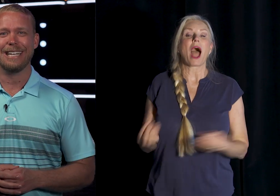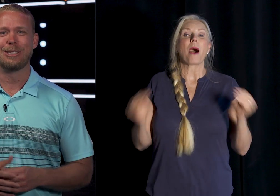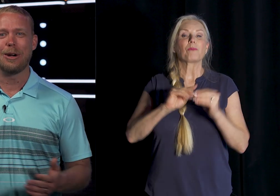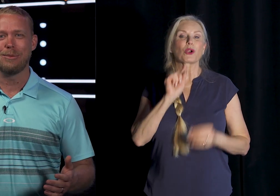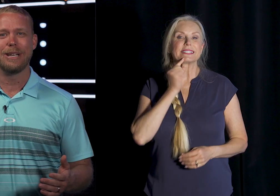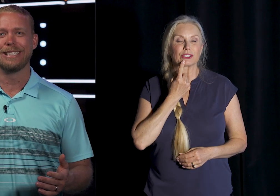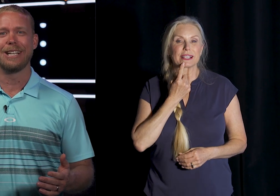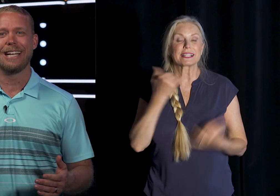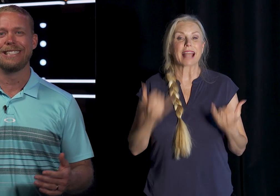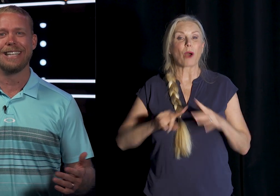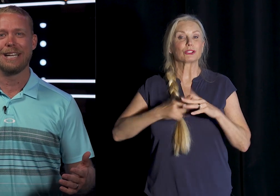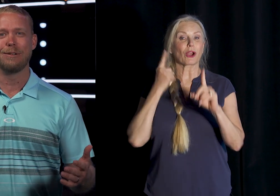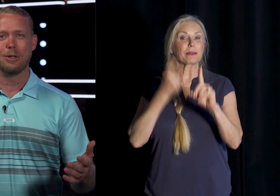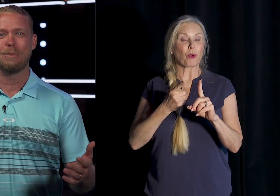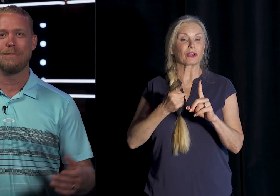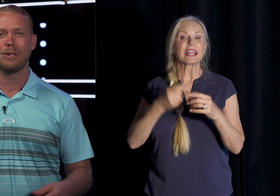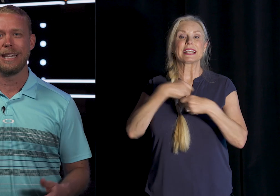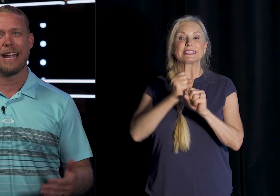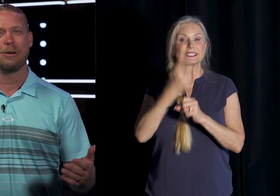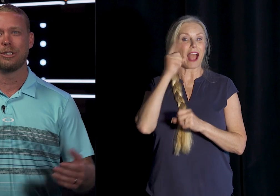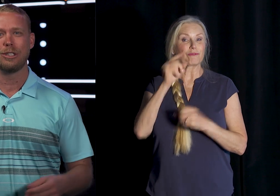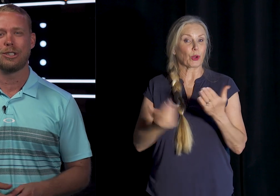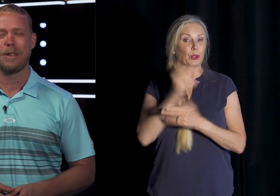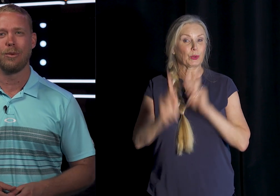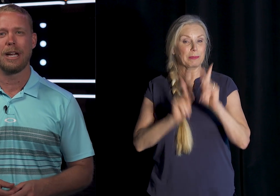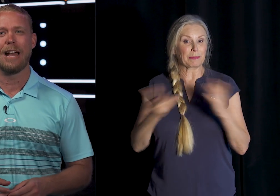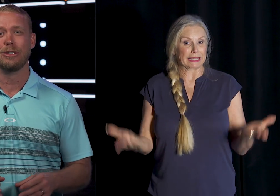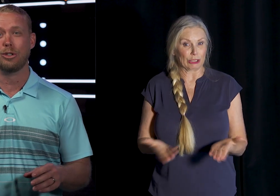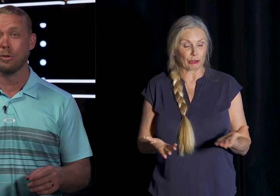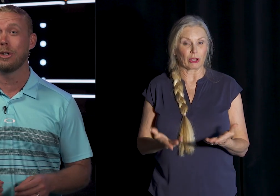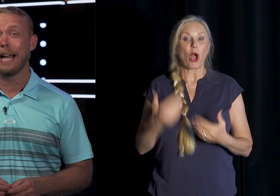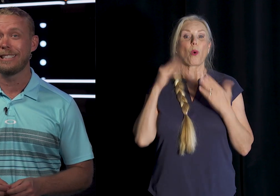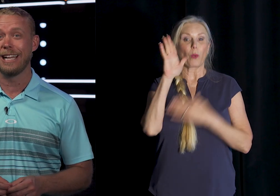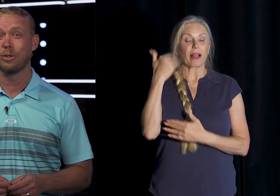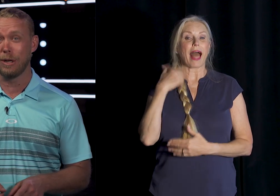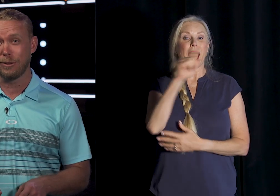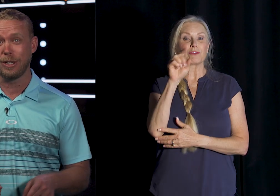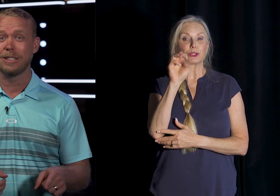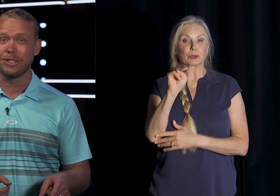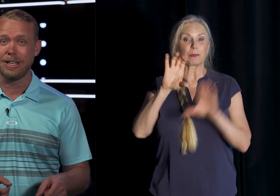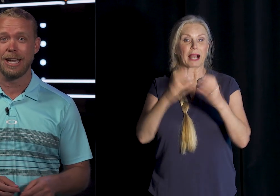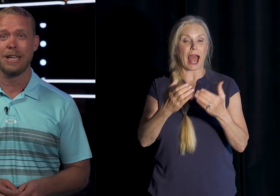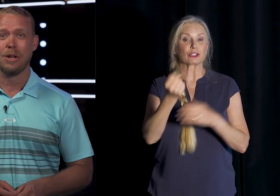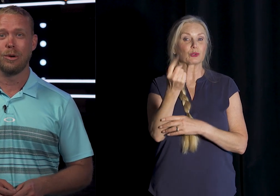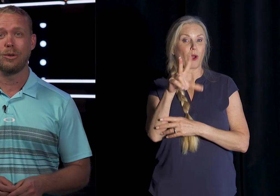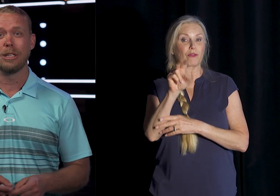Starting Point is a class designed for new people in our church. We're going to have a Zoom class at 1230 on Sunday where you can